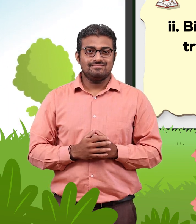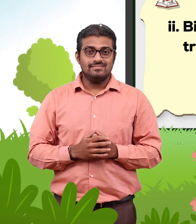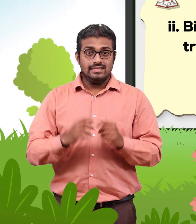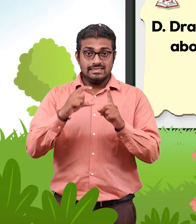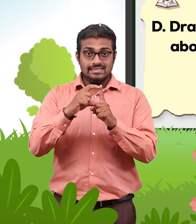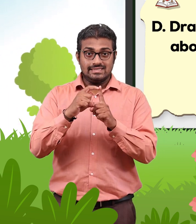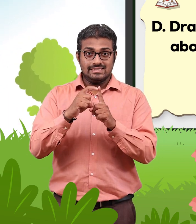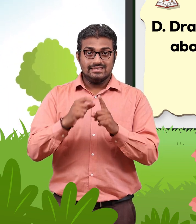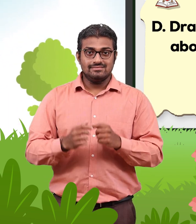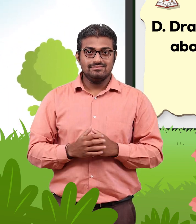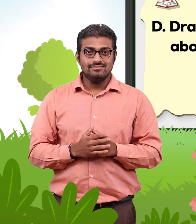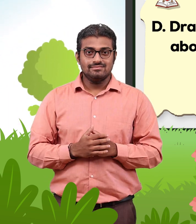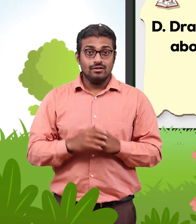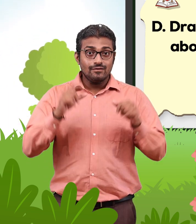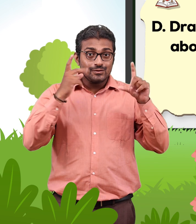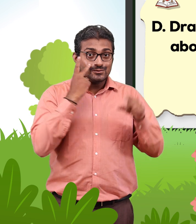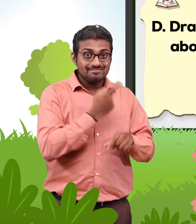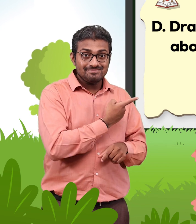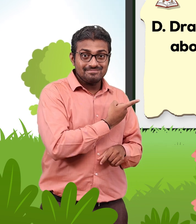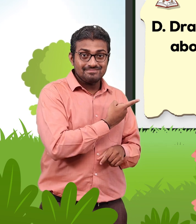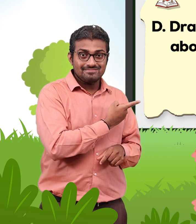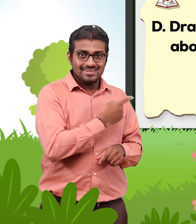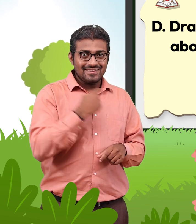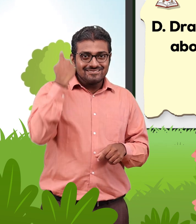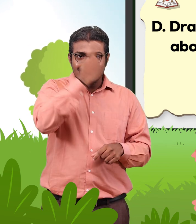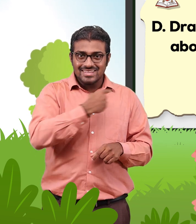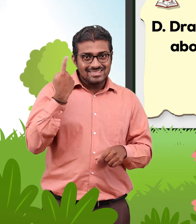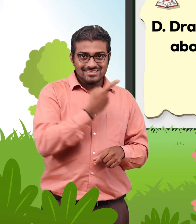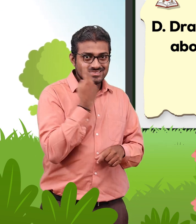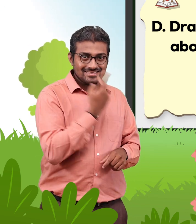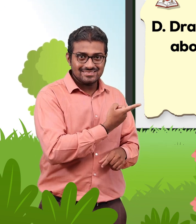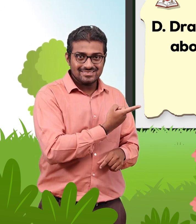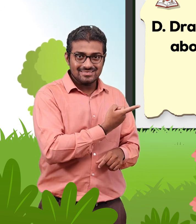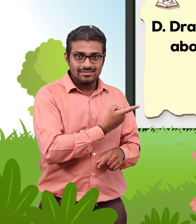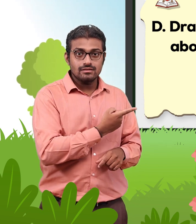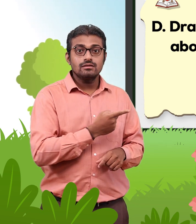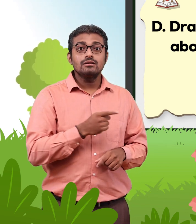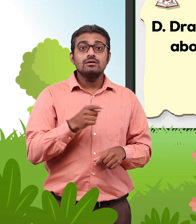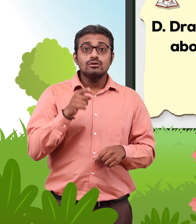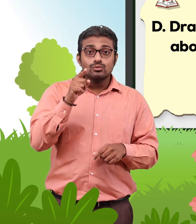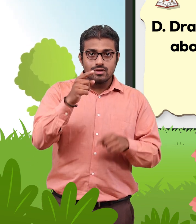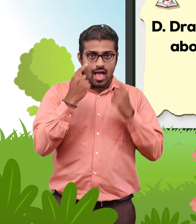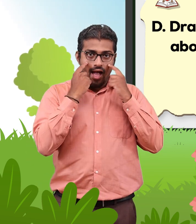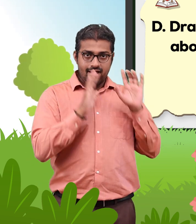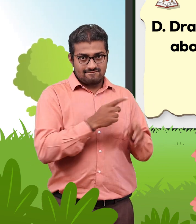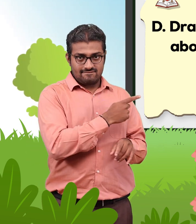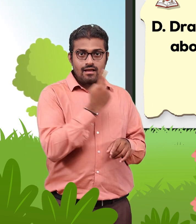D. Draw a smile below the nose and draw the eyebrows above the eyes.